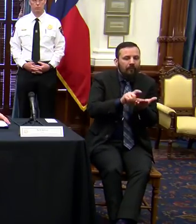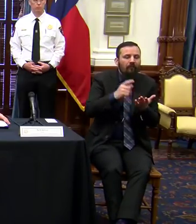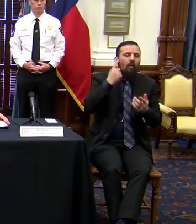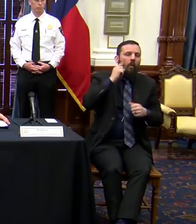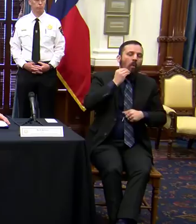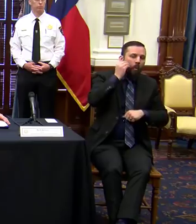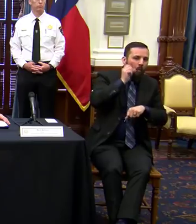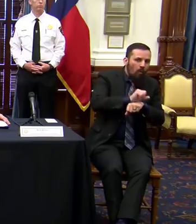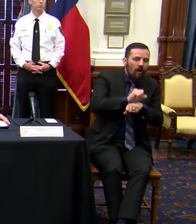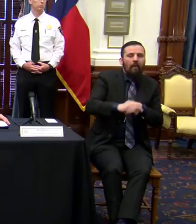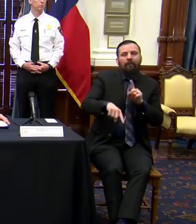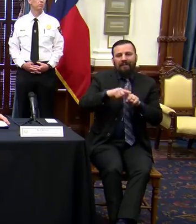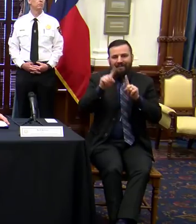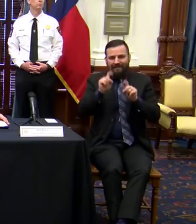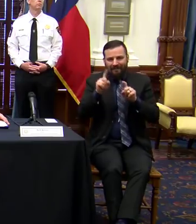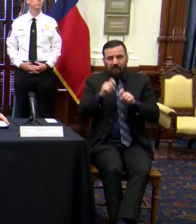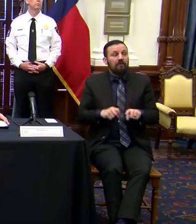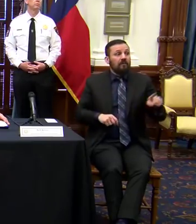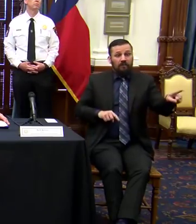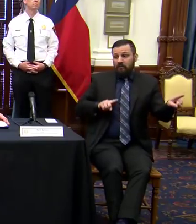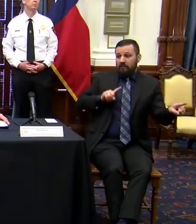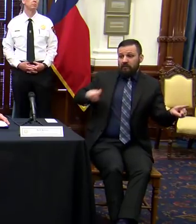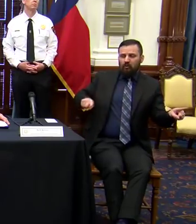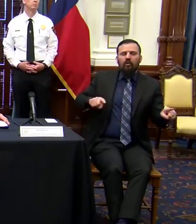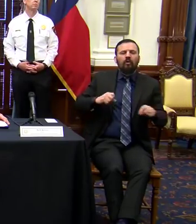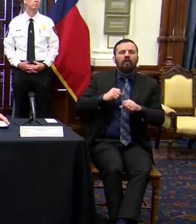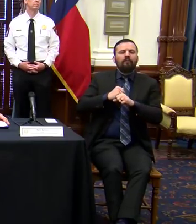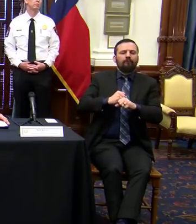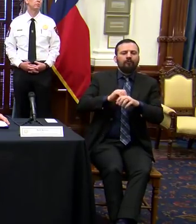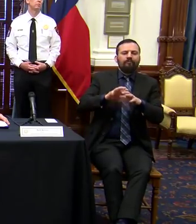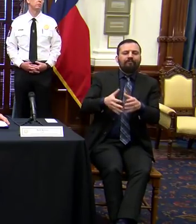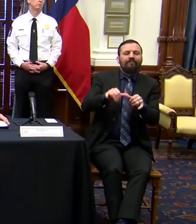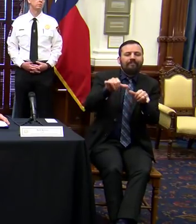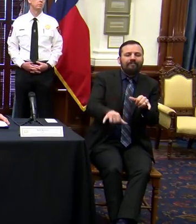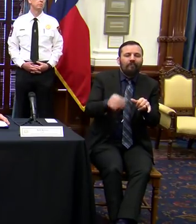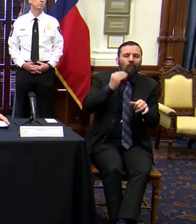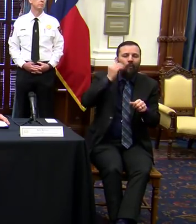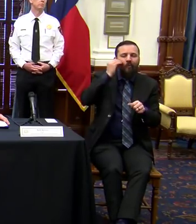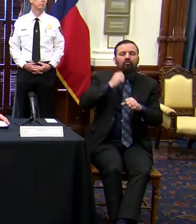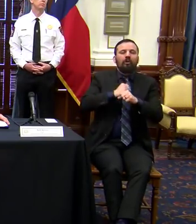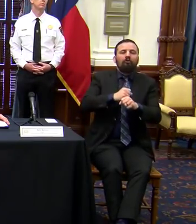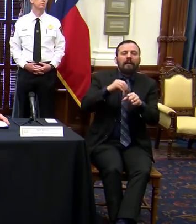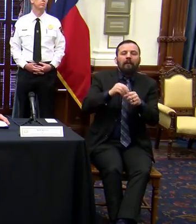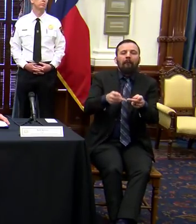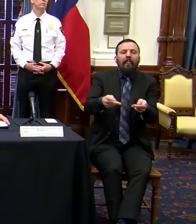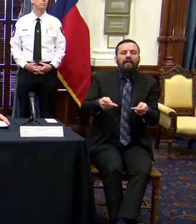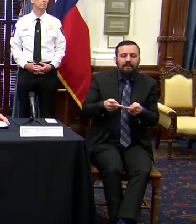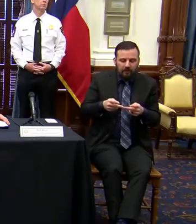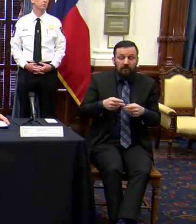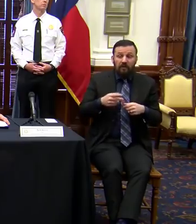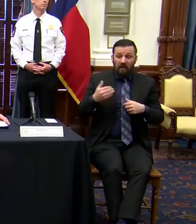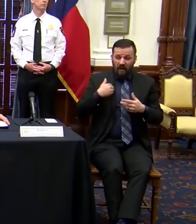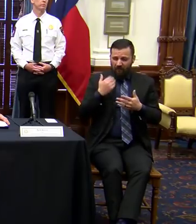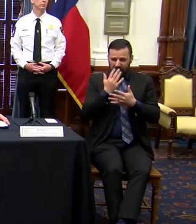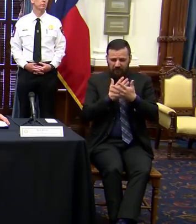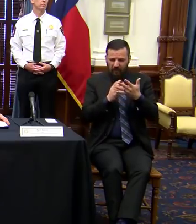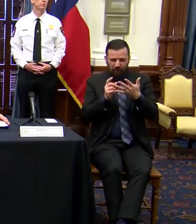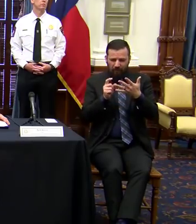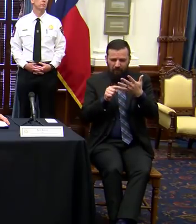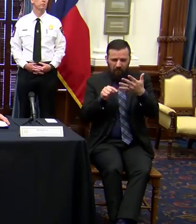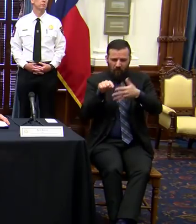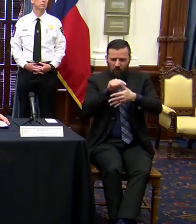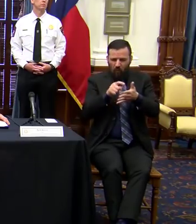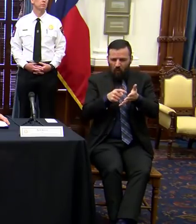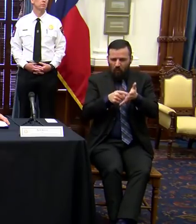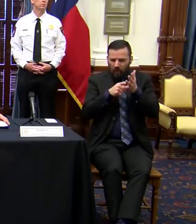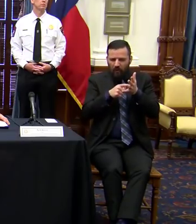purposes. Governor, on the shelter-in-place order request, is there a criteria that you could point to, like a number